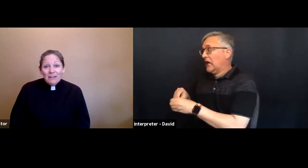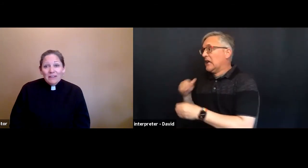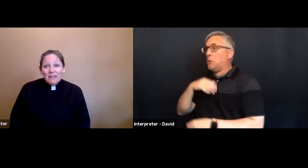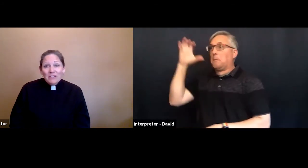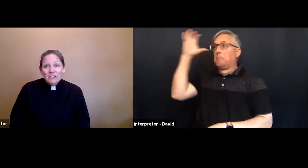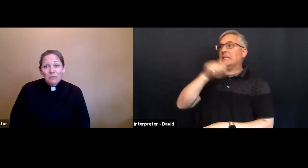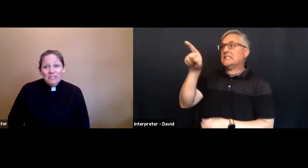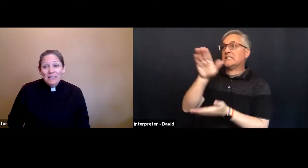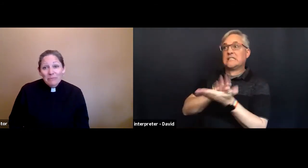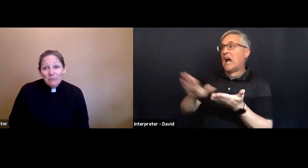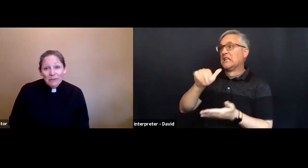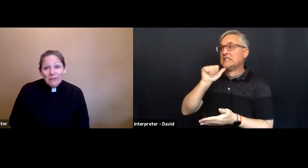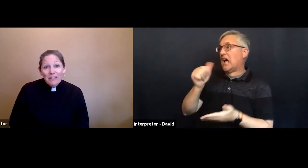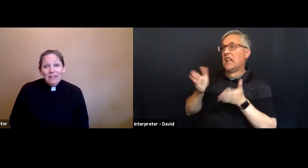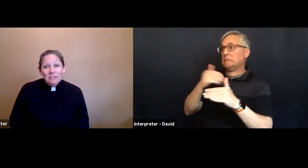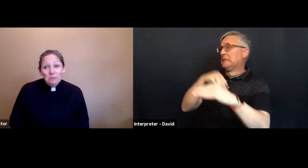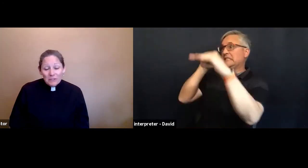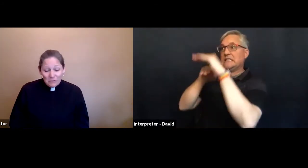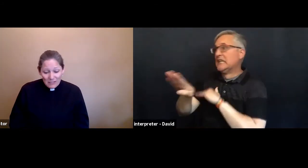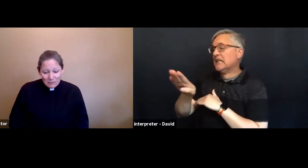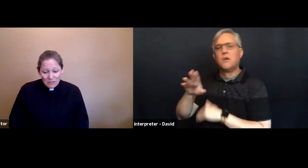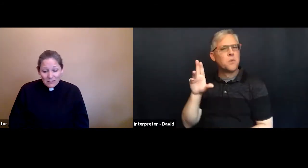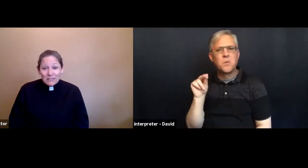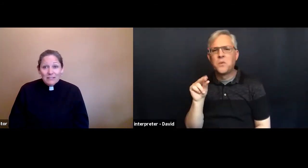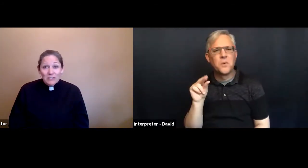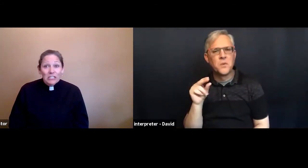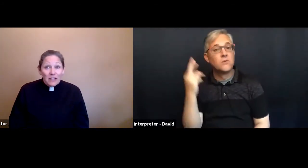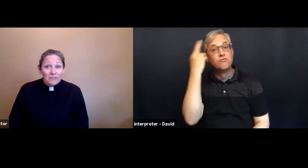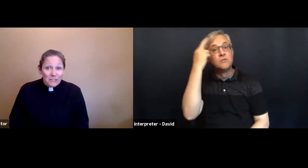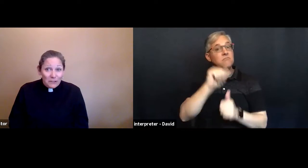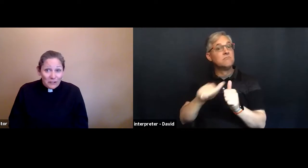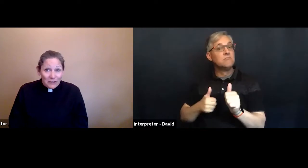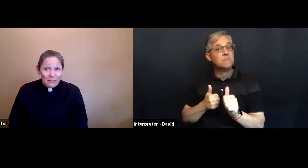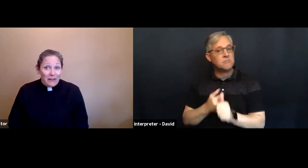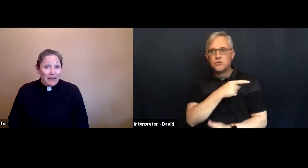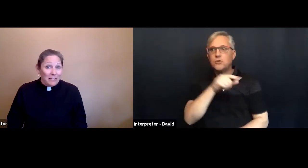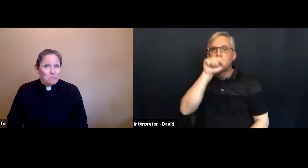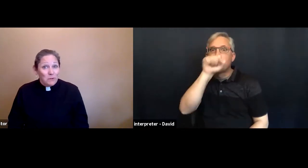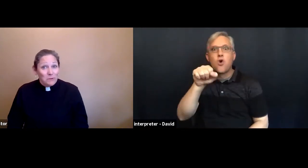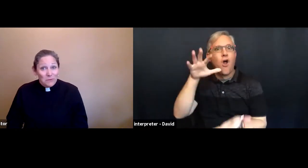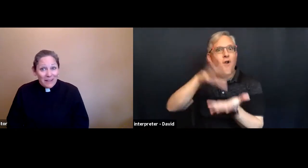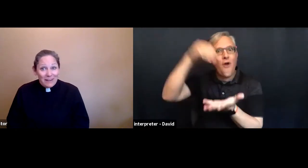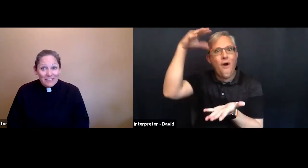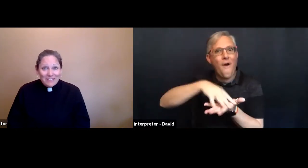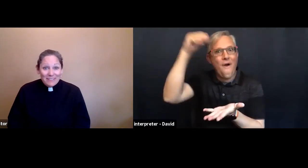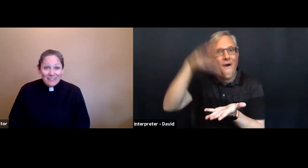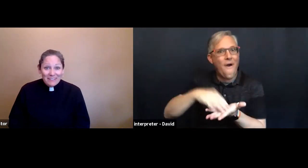She wants to keep learning and exploring new things because she loves to learn and explore new things. She